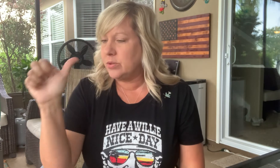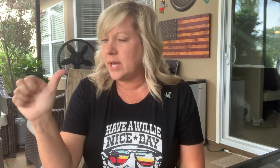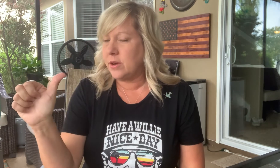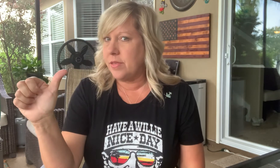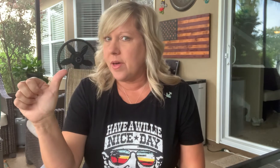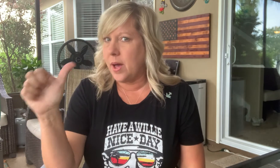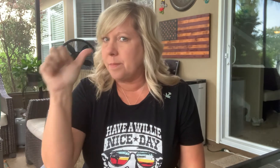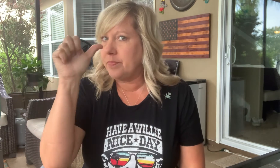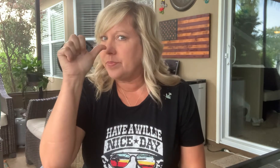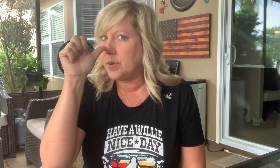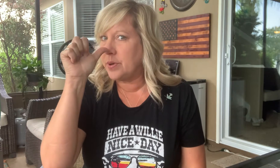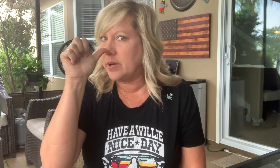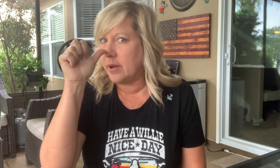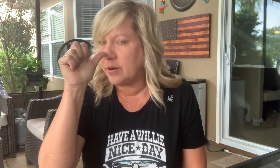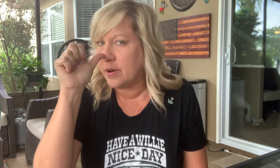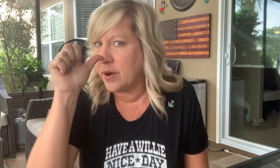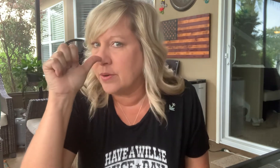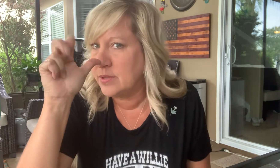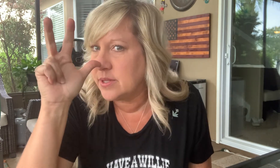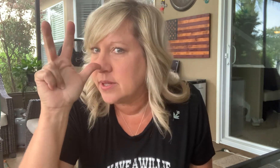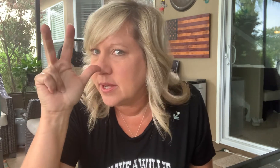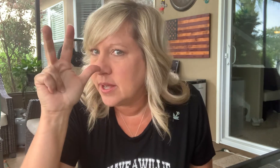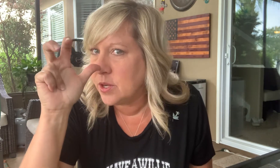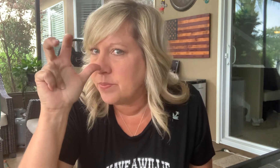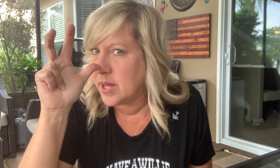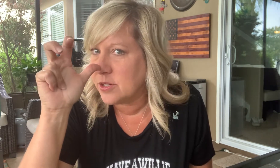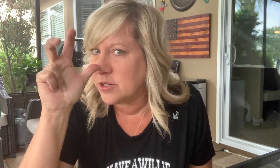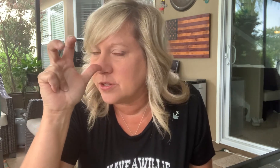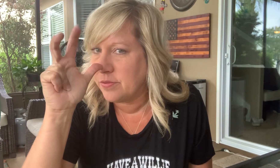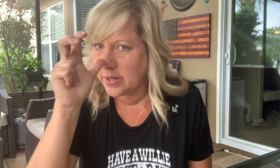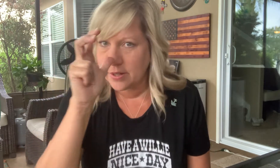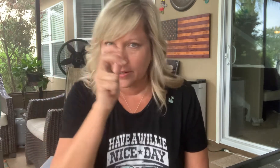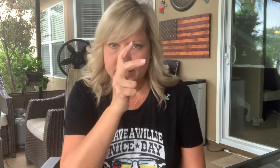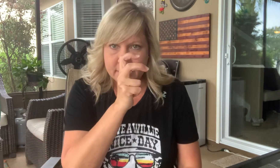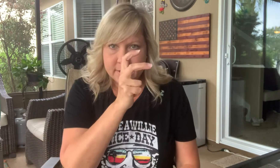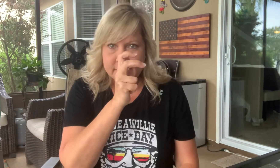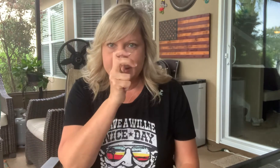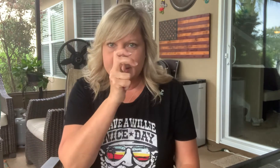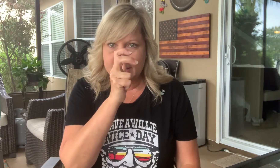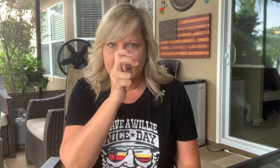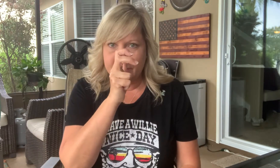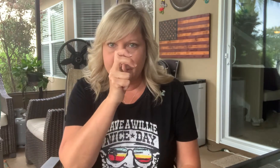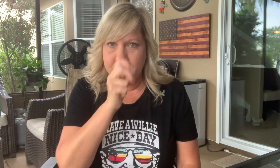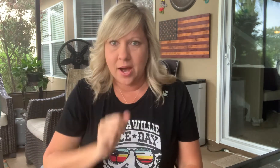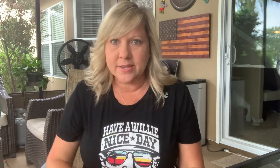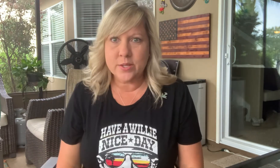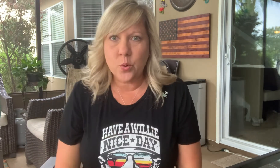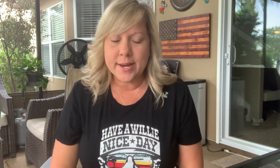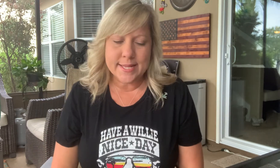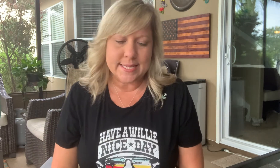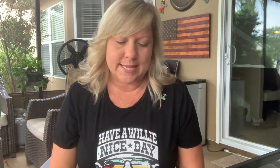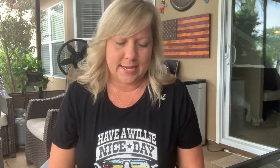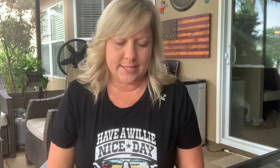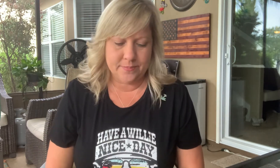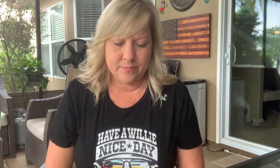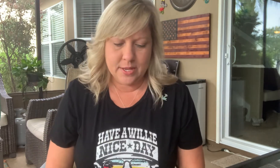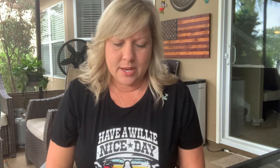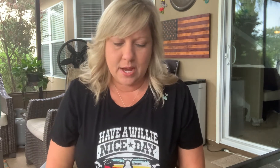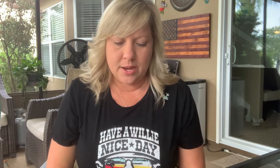take your thumb, you put it on your nose, and you bend your two fingers. This is a sign for bugs or insects. I'm